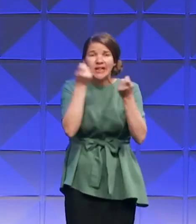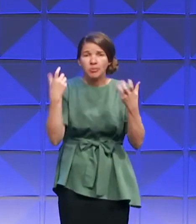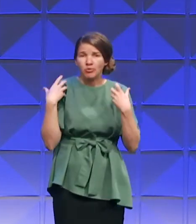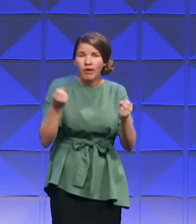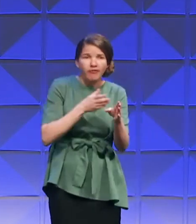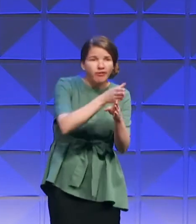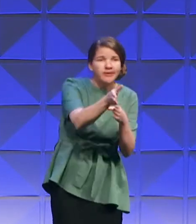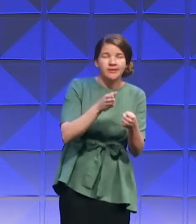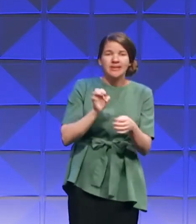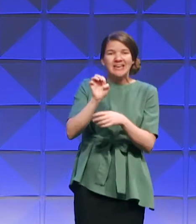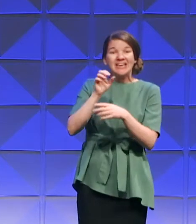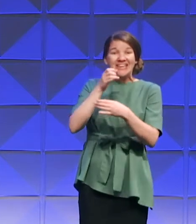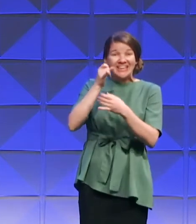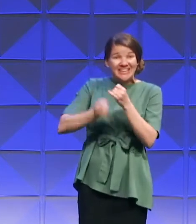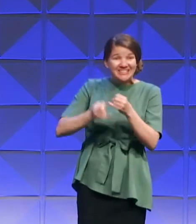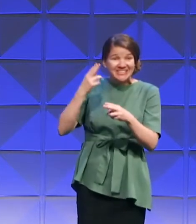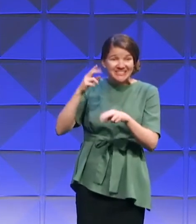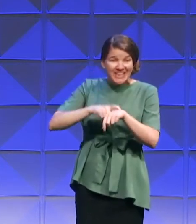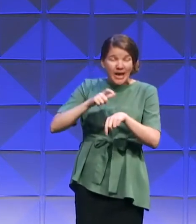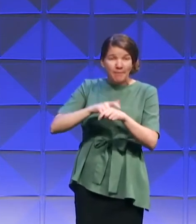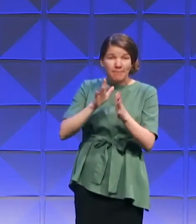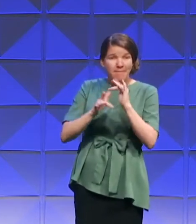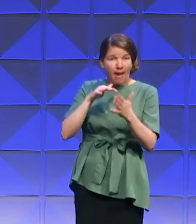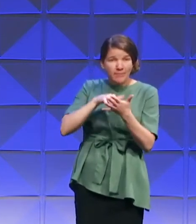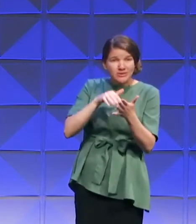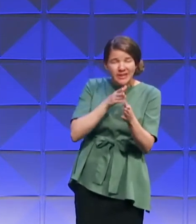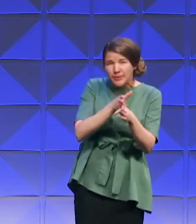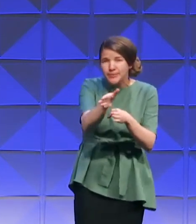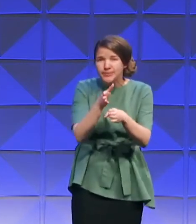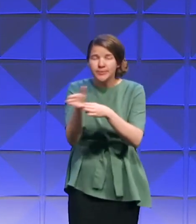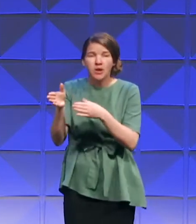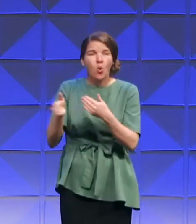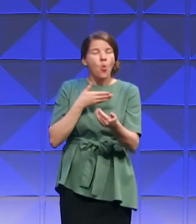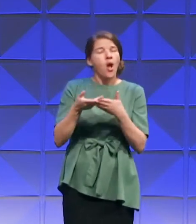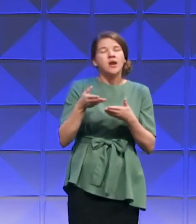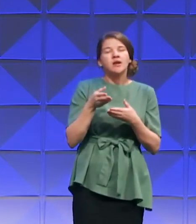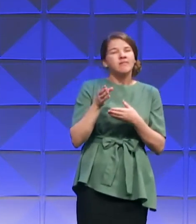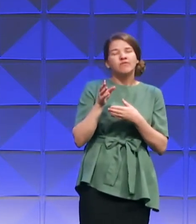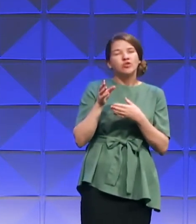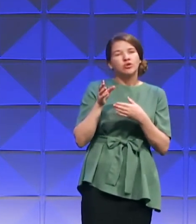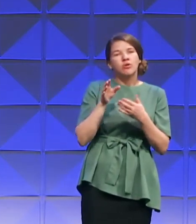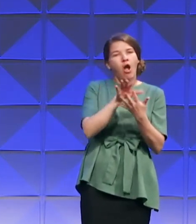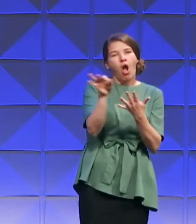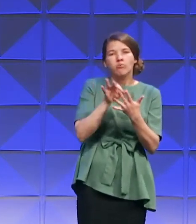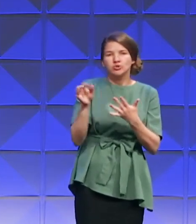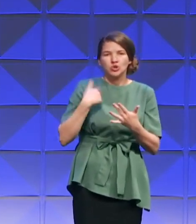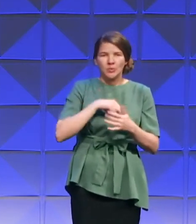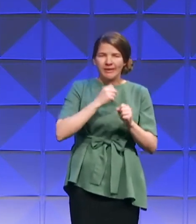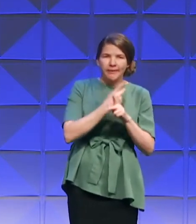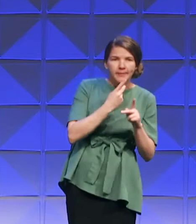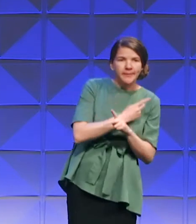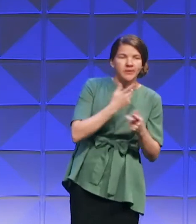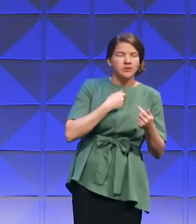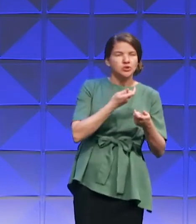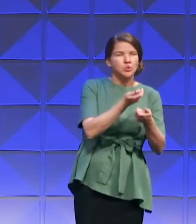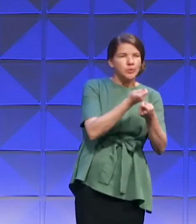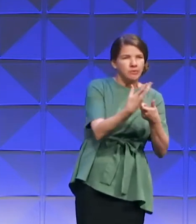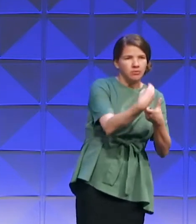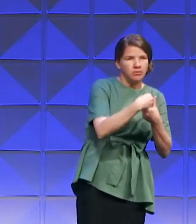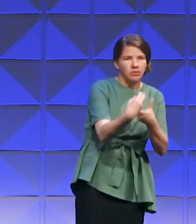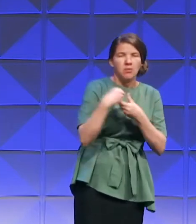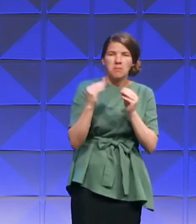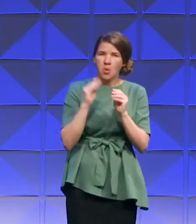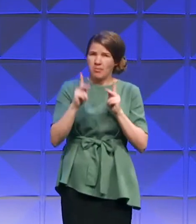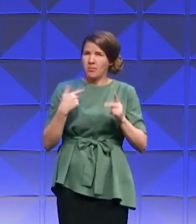if it's through end-time Bible study, whatever way we can find that we can reach into people, Brother Bookman, we want to reach into people.